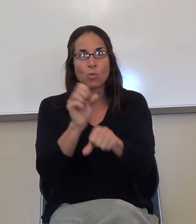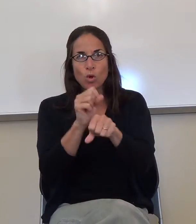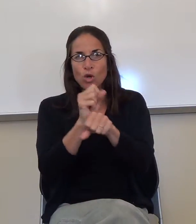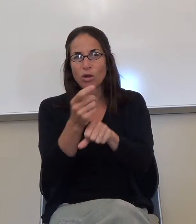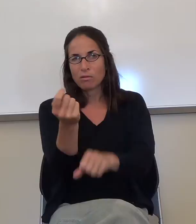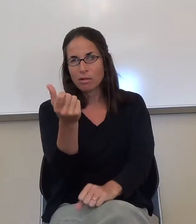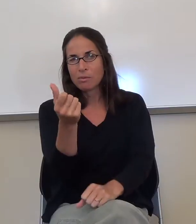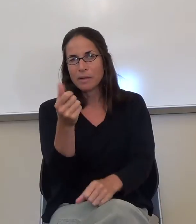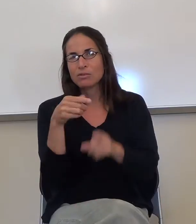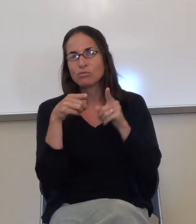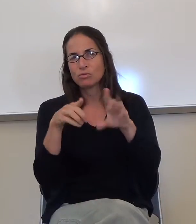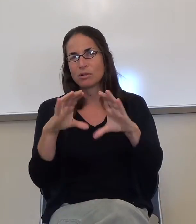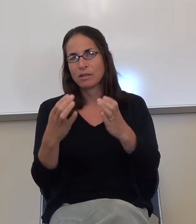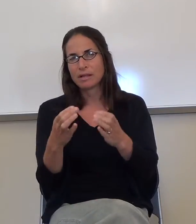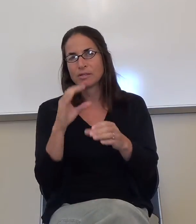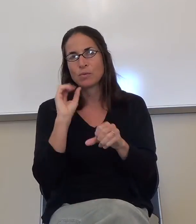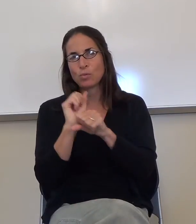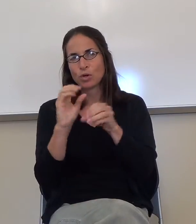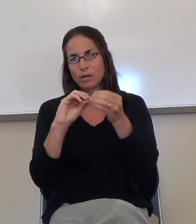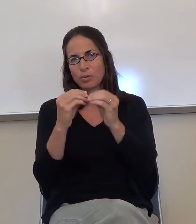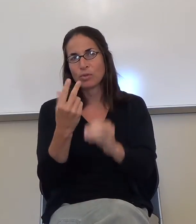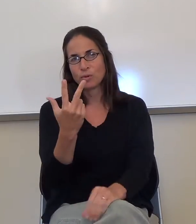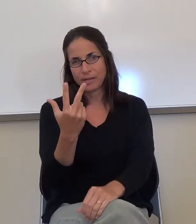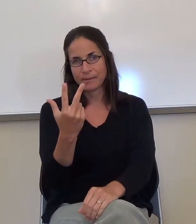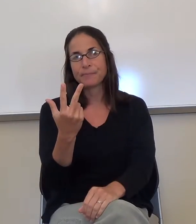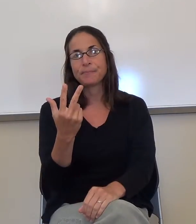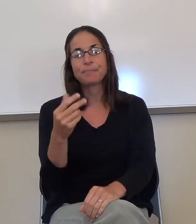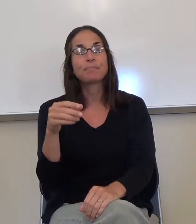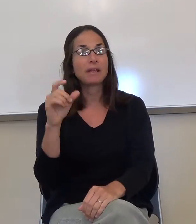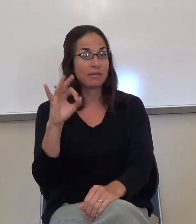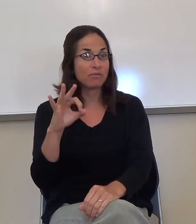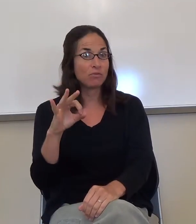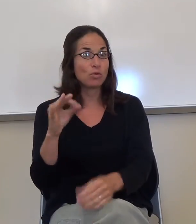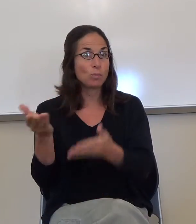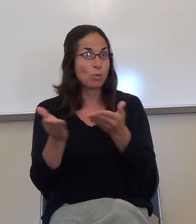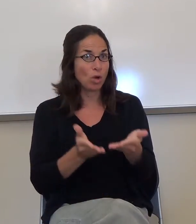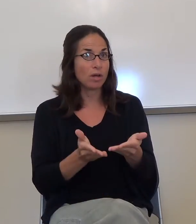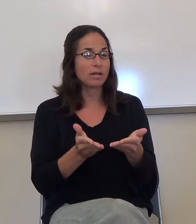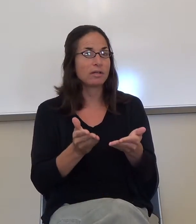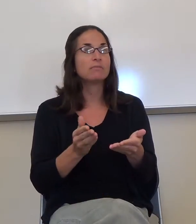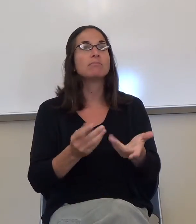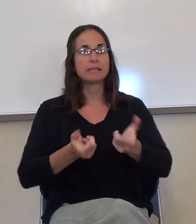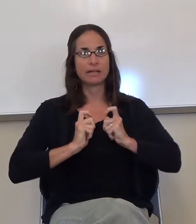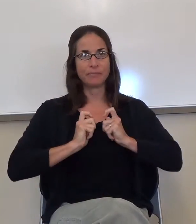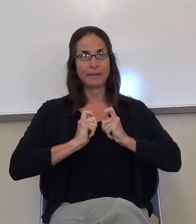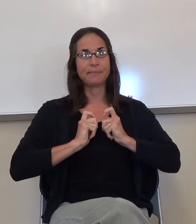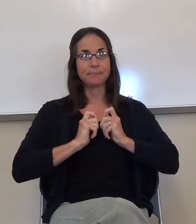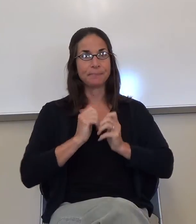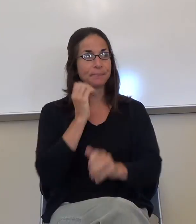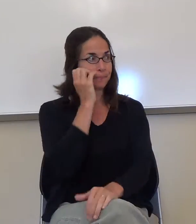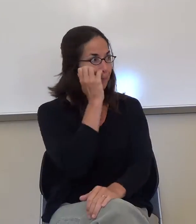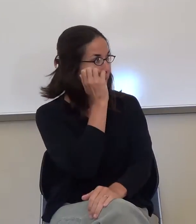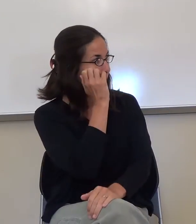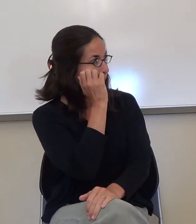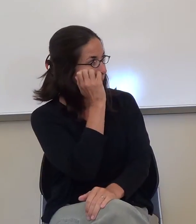today. And people who have it will turn it in. Okay? Now, tonight,